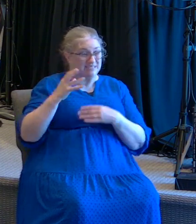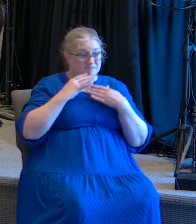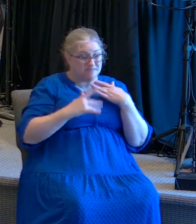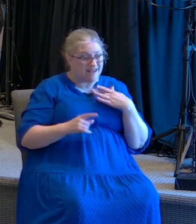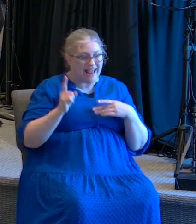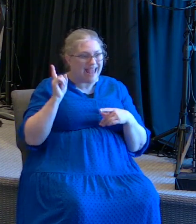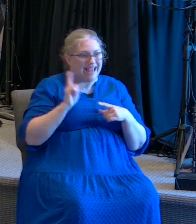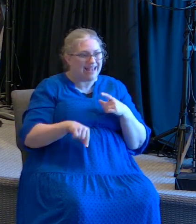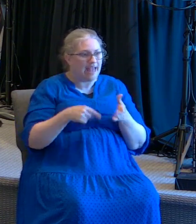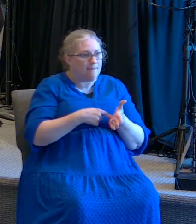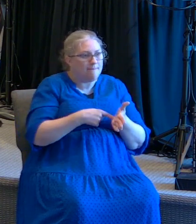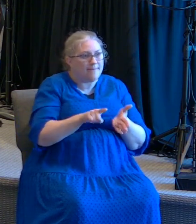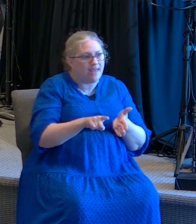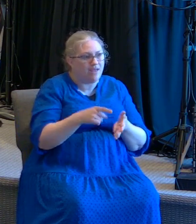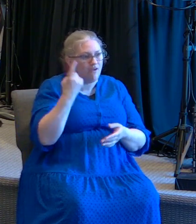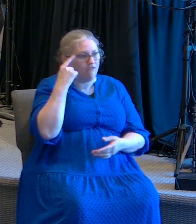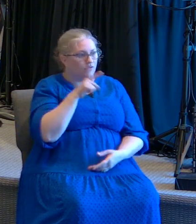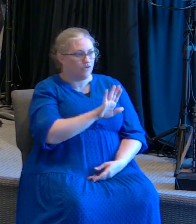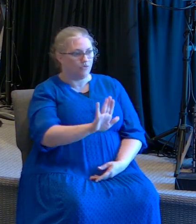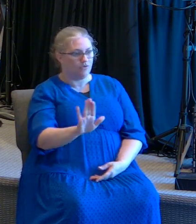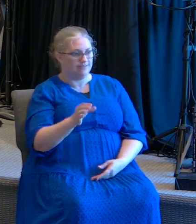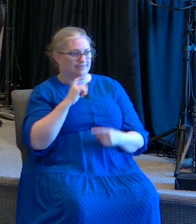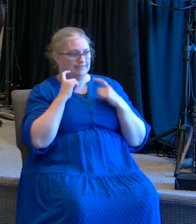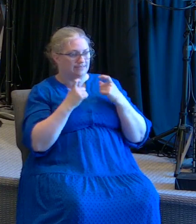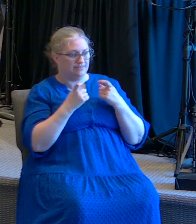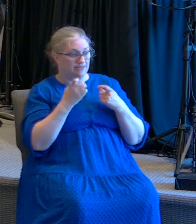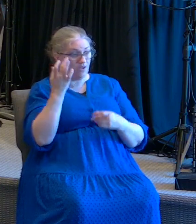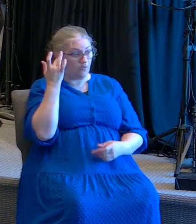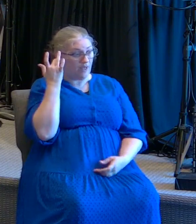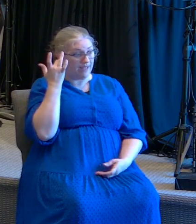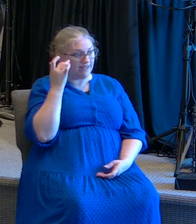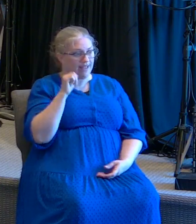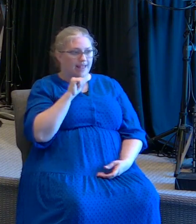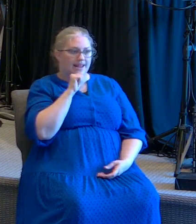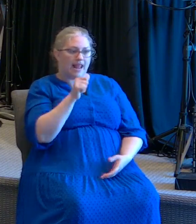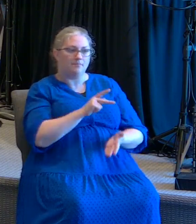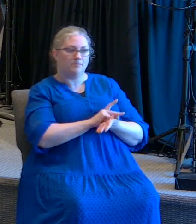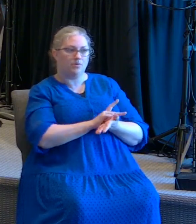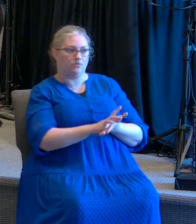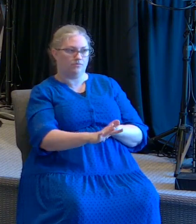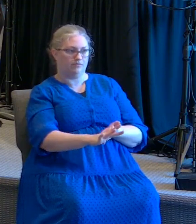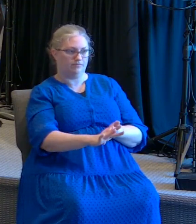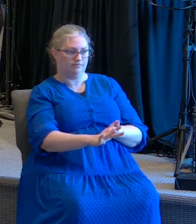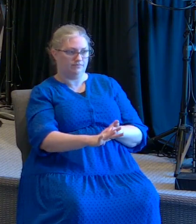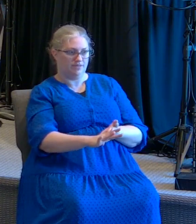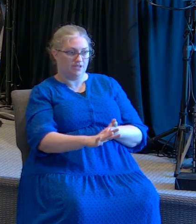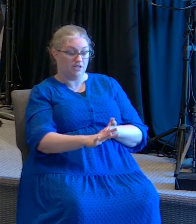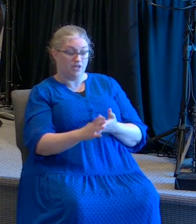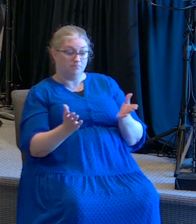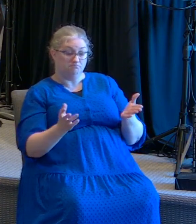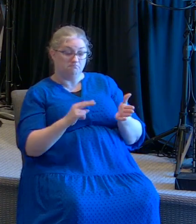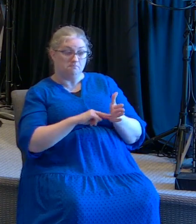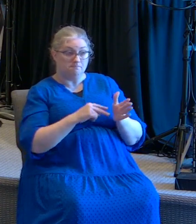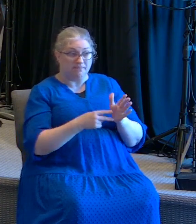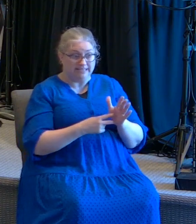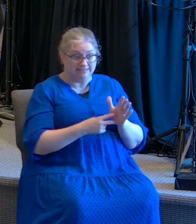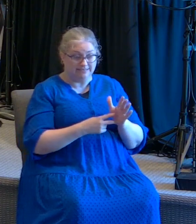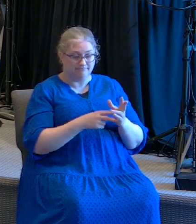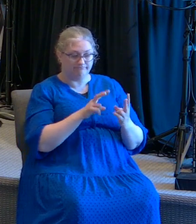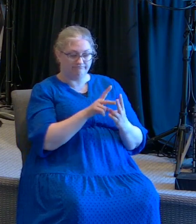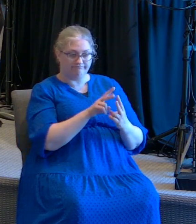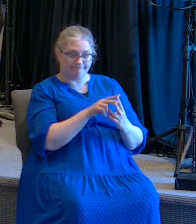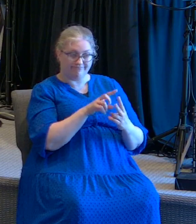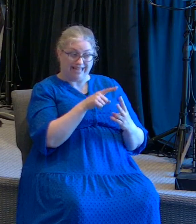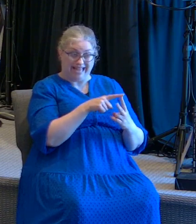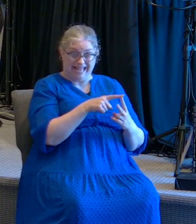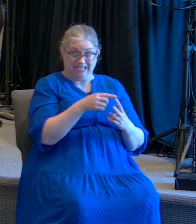su palabra, su sangre que derramó en la cruz no va a pagar por nuestros pecados. So either he's God. Ya sea que él es